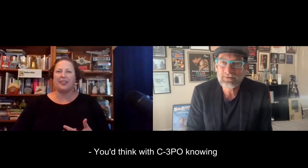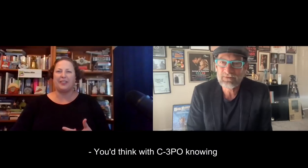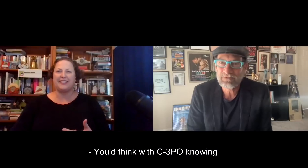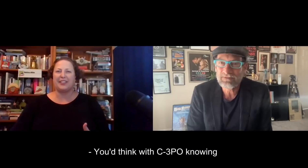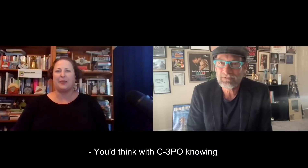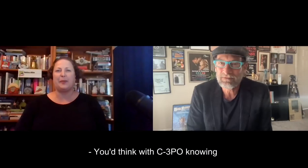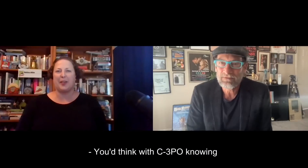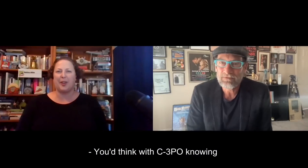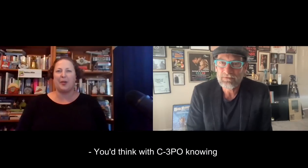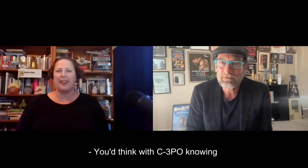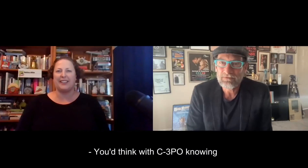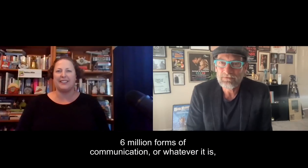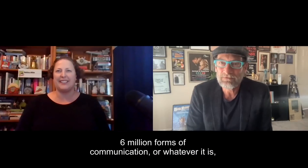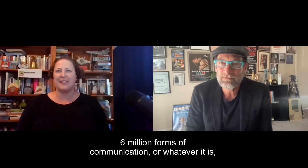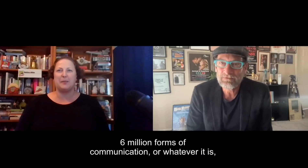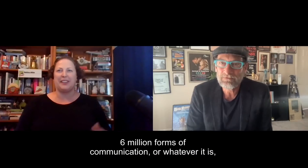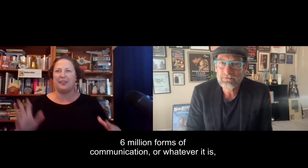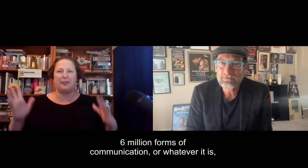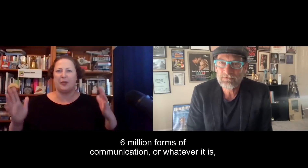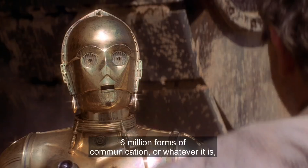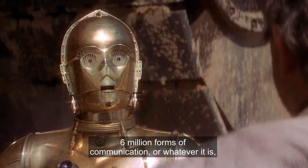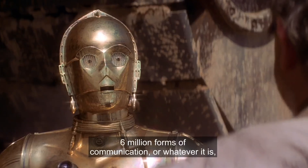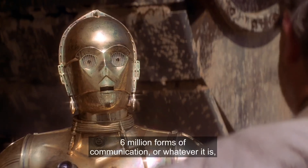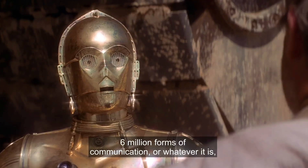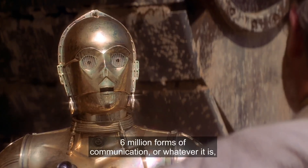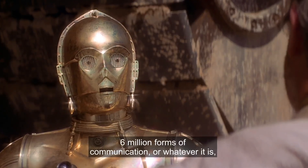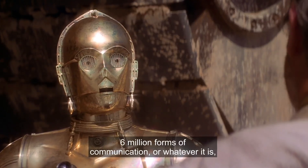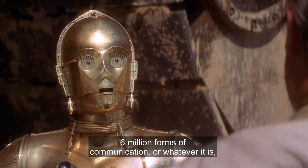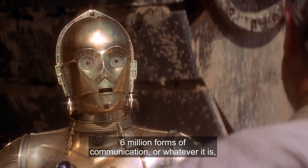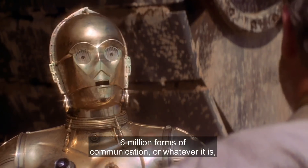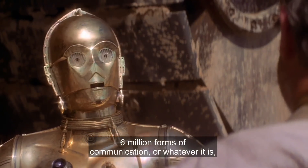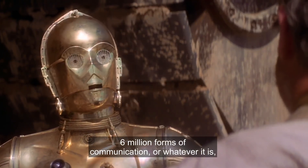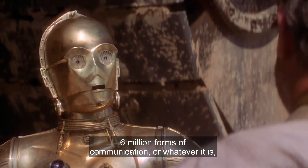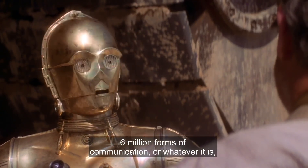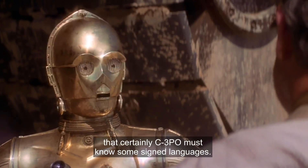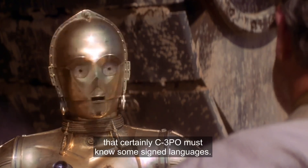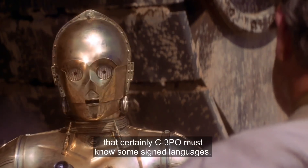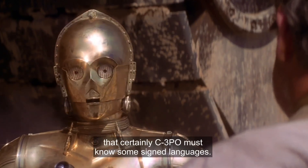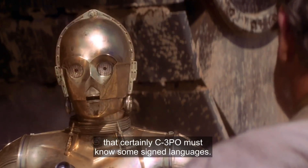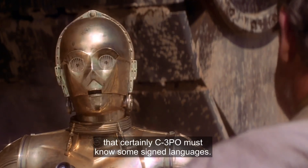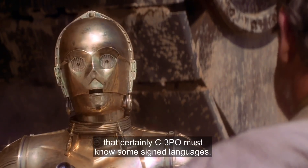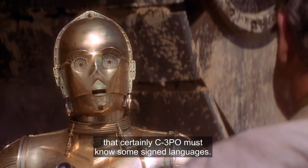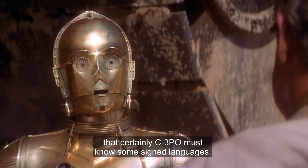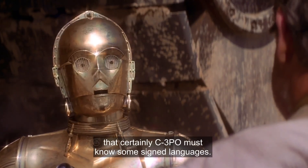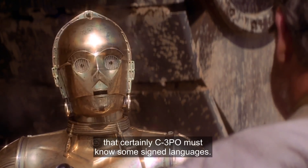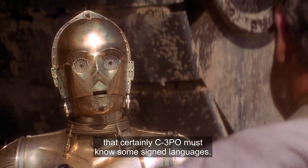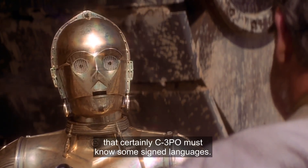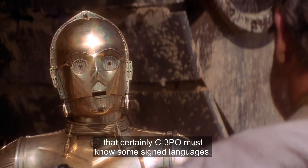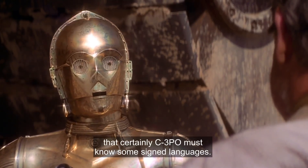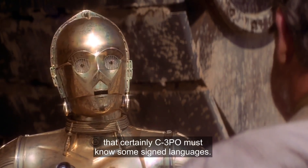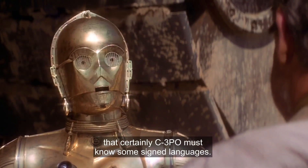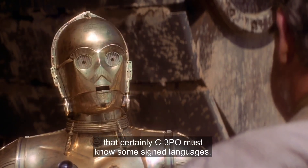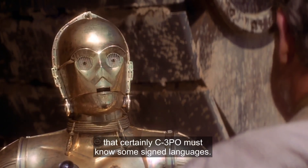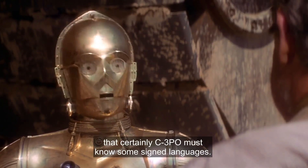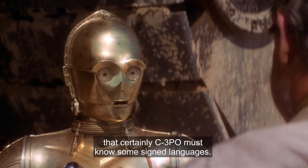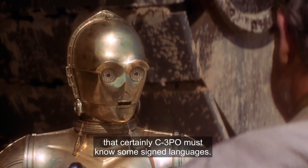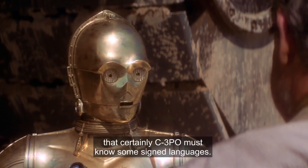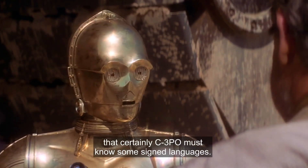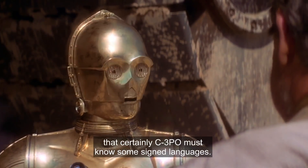C-3PO knowing six million forms of communication or whatever it is, that certainly C-3PO must know some signed languages.